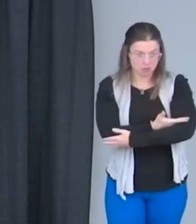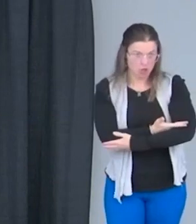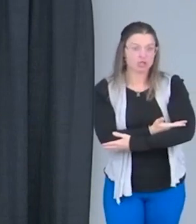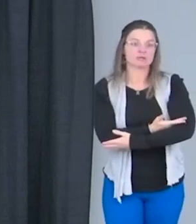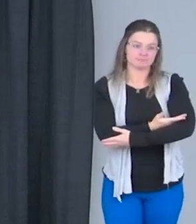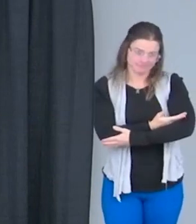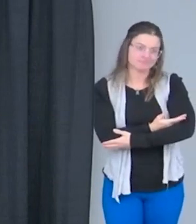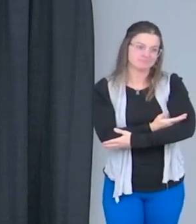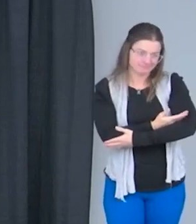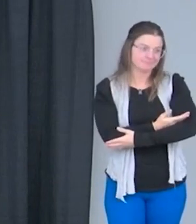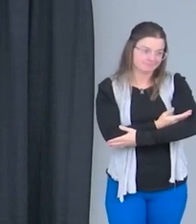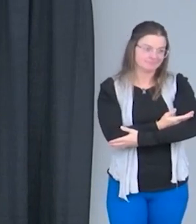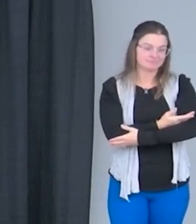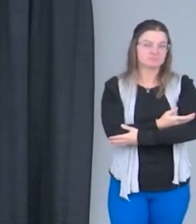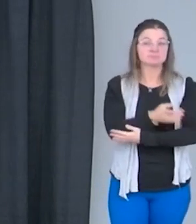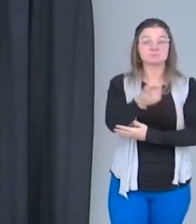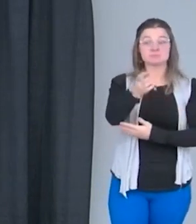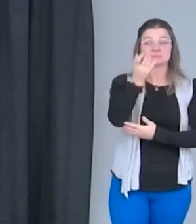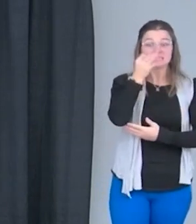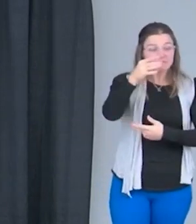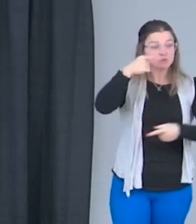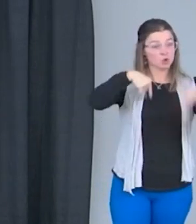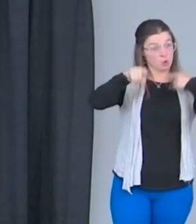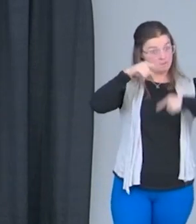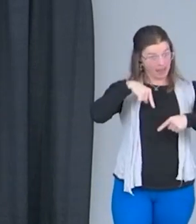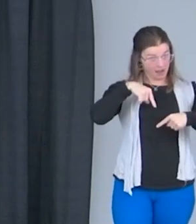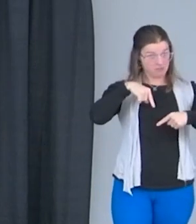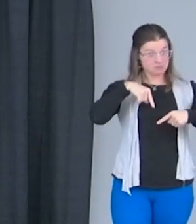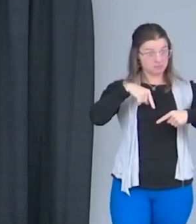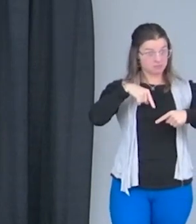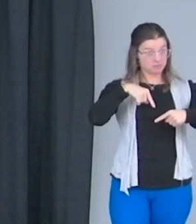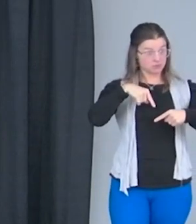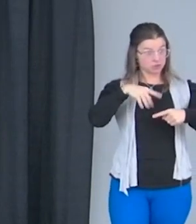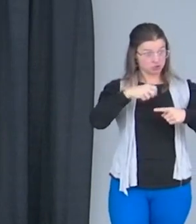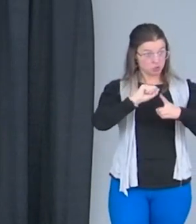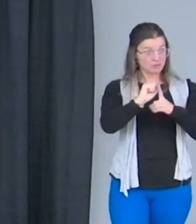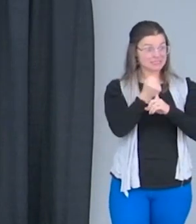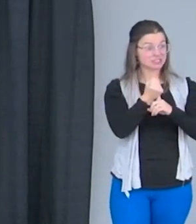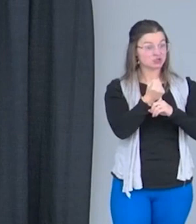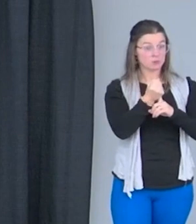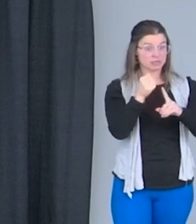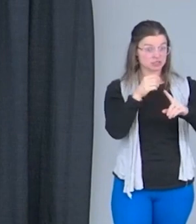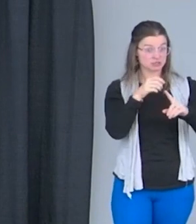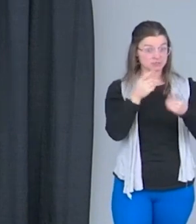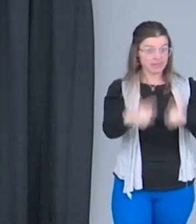If you could go back, would you want the situation to happen differently?